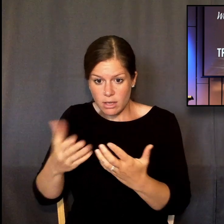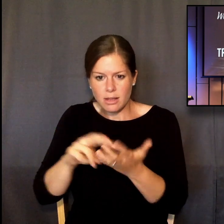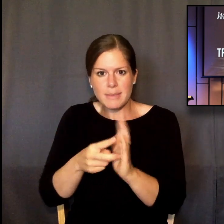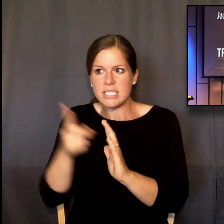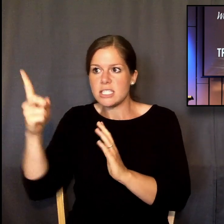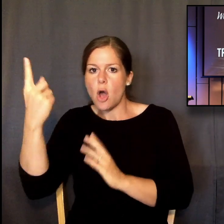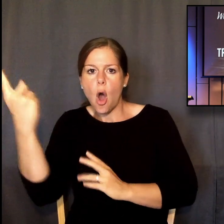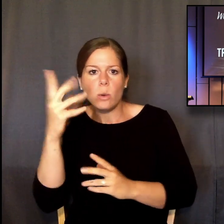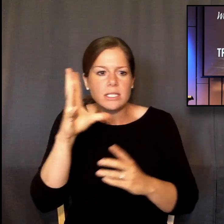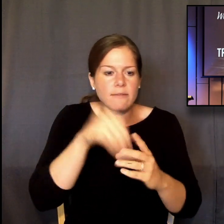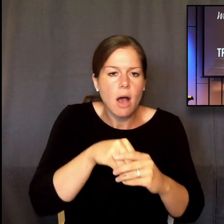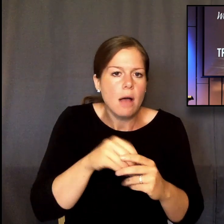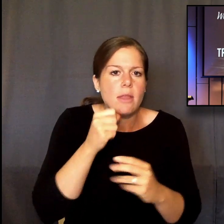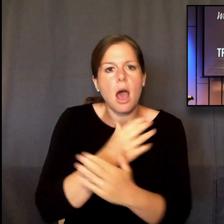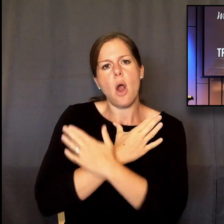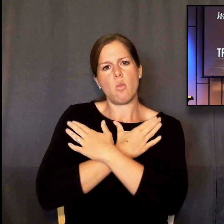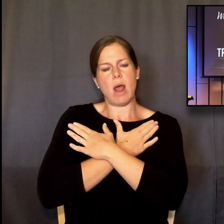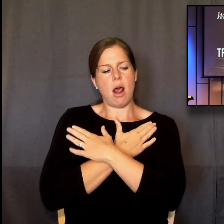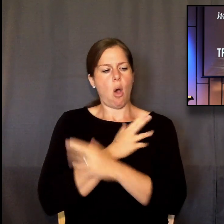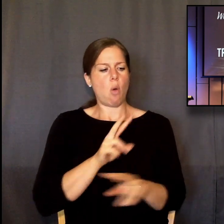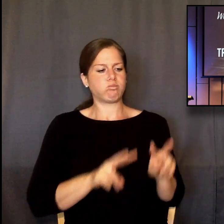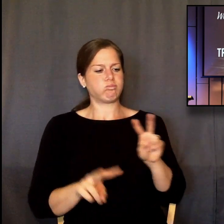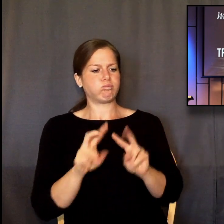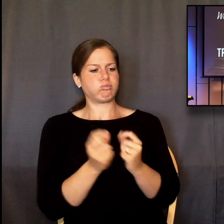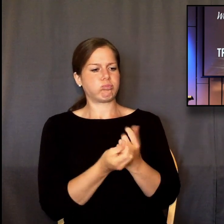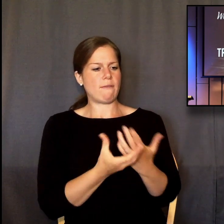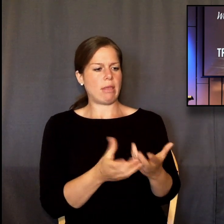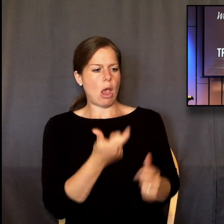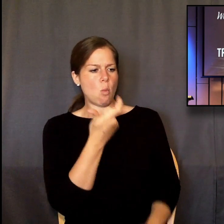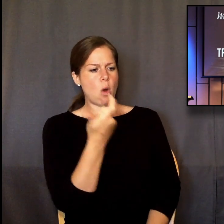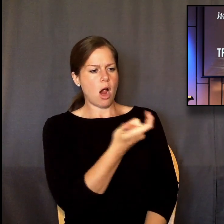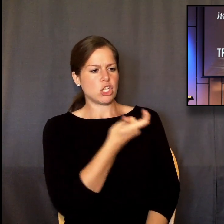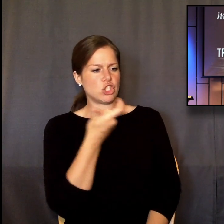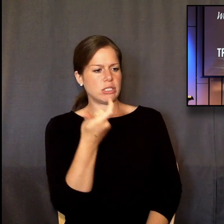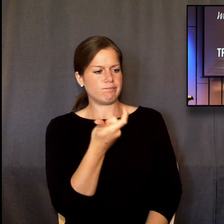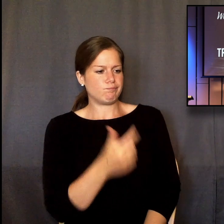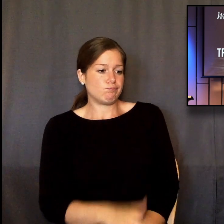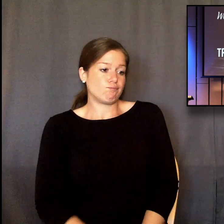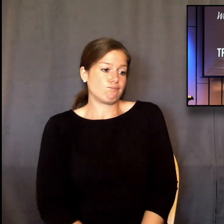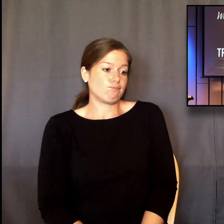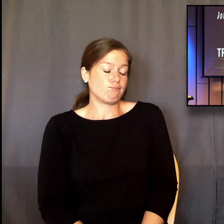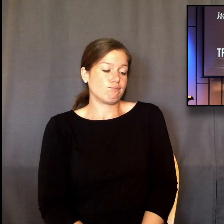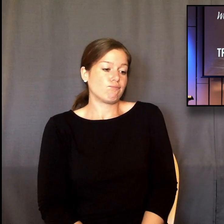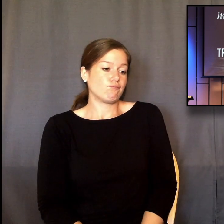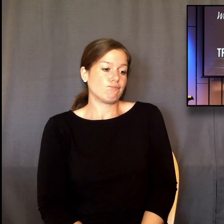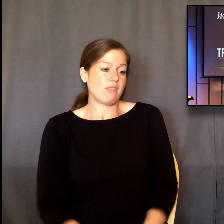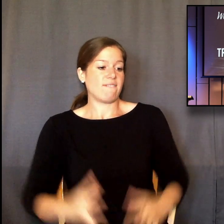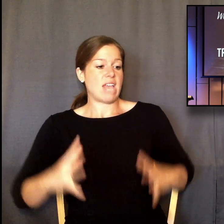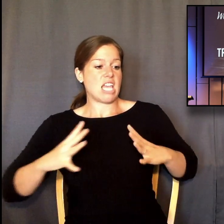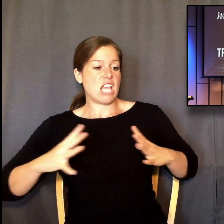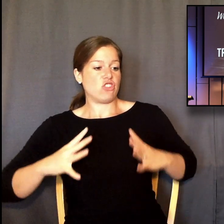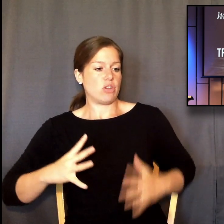He's not just watching things here. The universe isn't set on cruise control or autopilot while God is on a vacation.